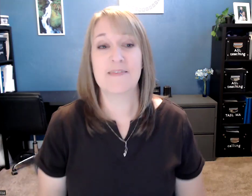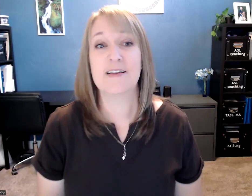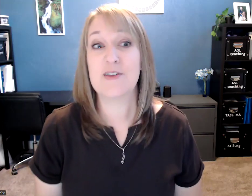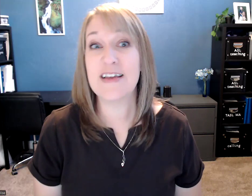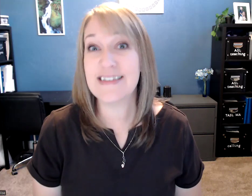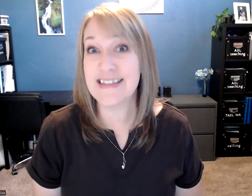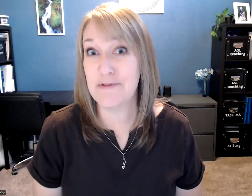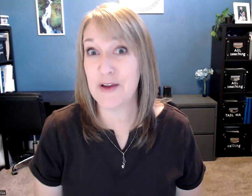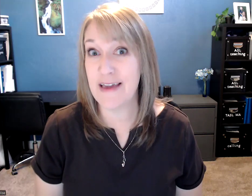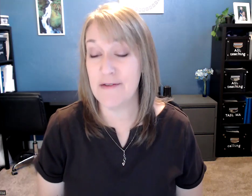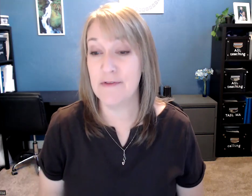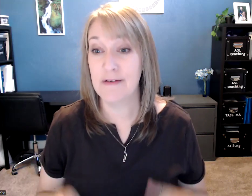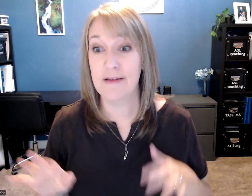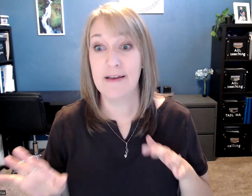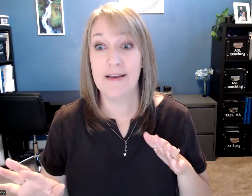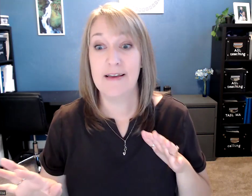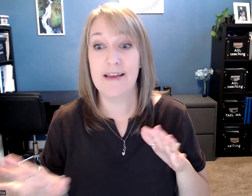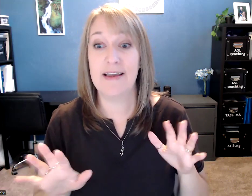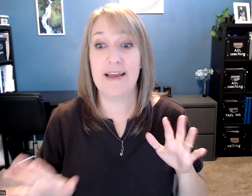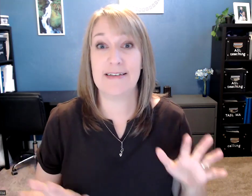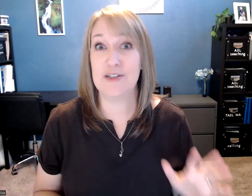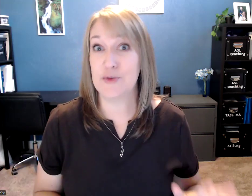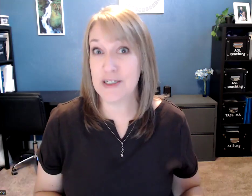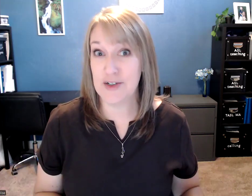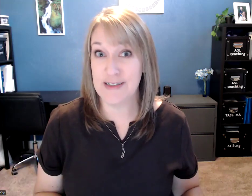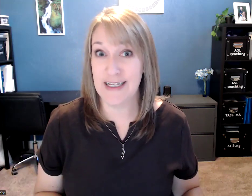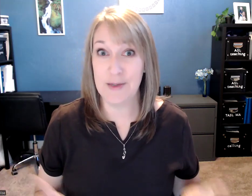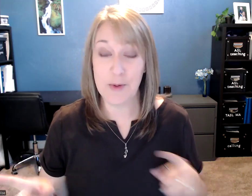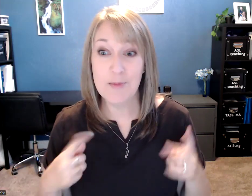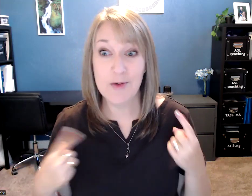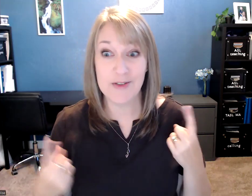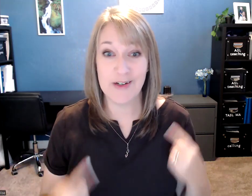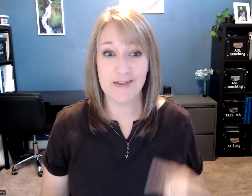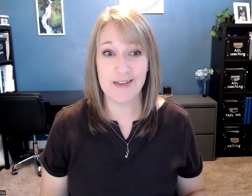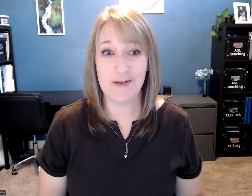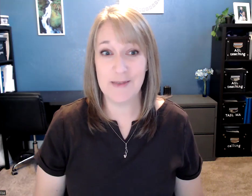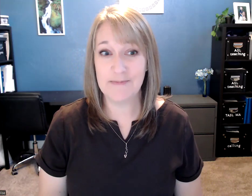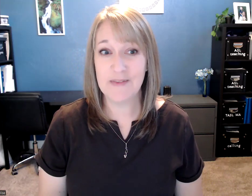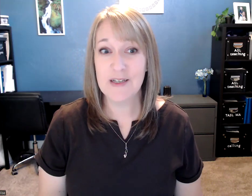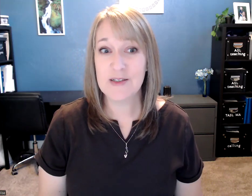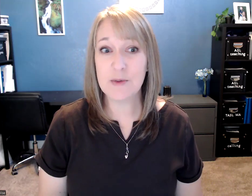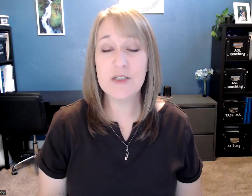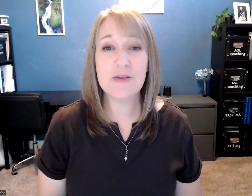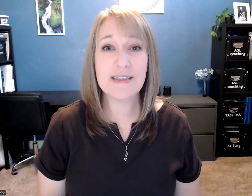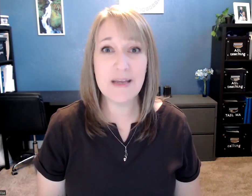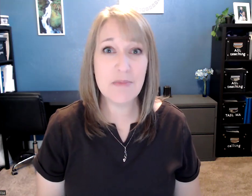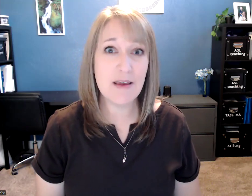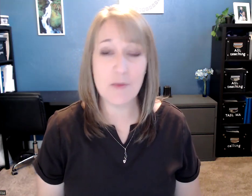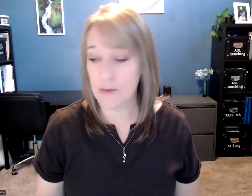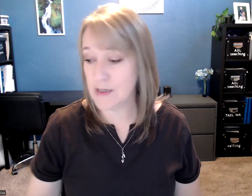So that's the sign for give as a directional sign where it moves around a little bit. So we're going to do the same thing with the